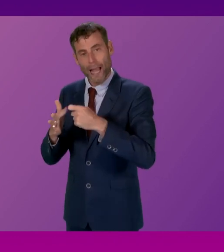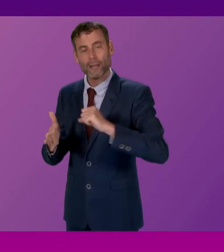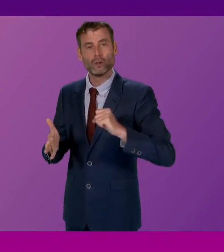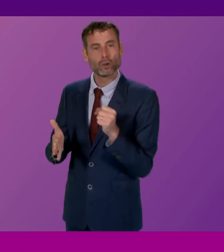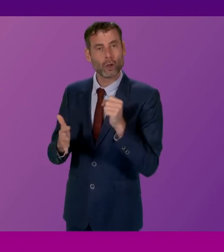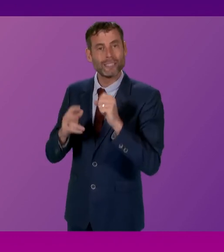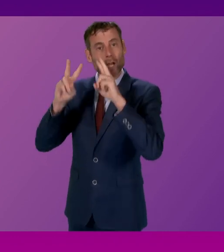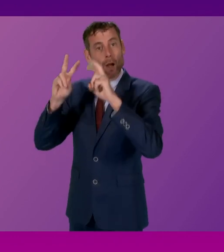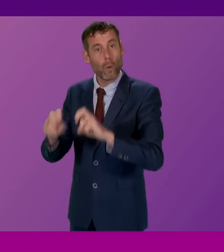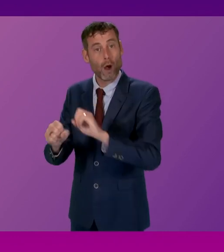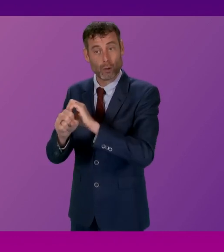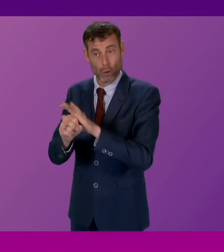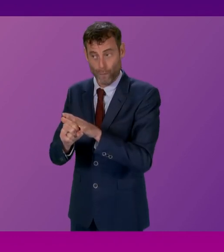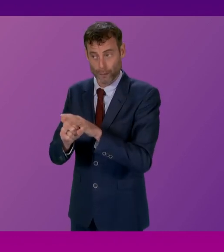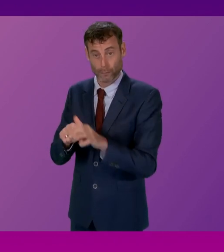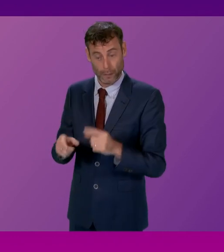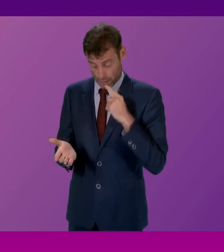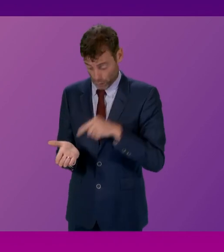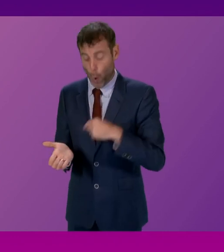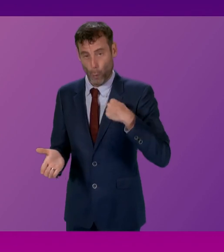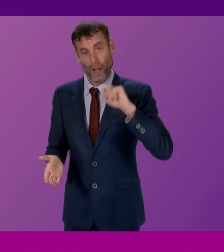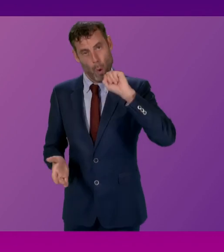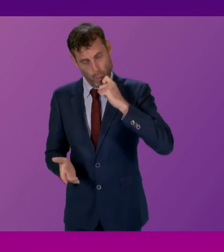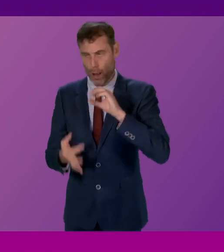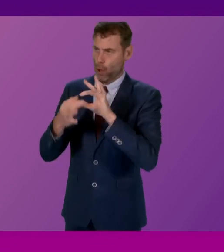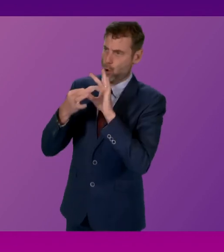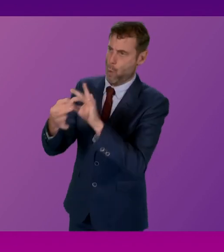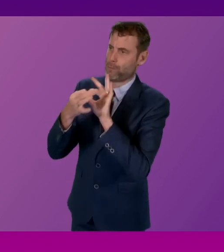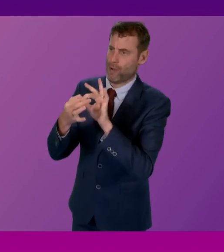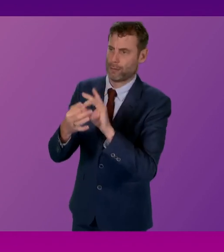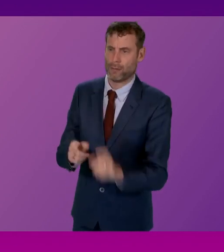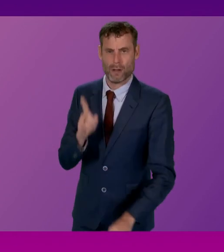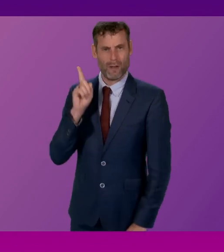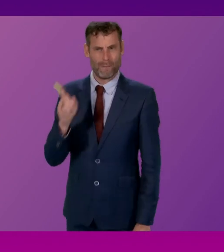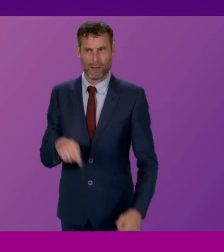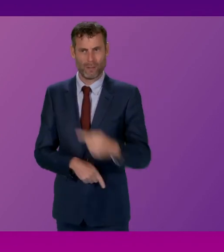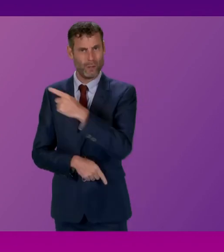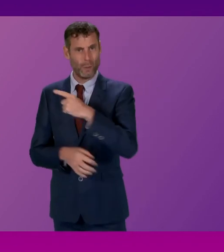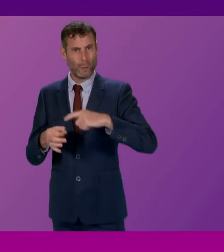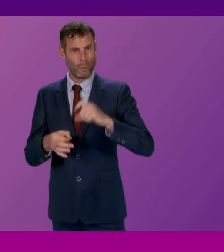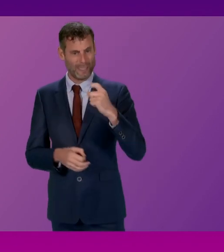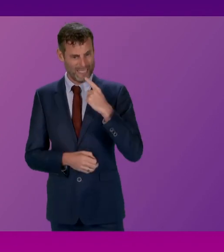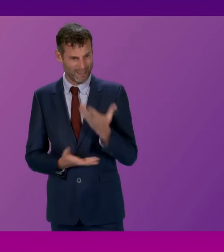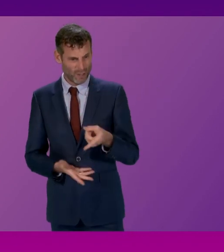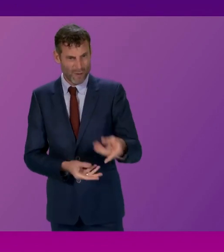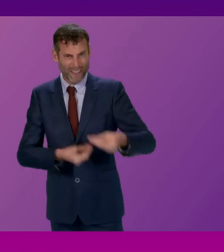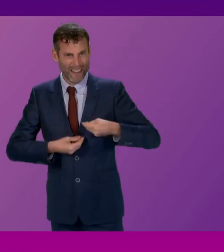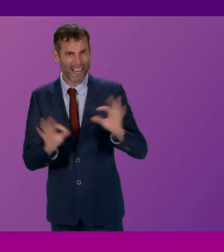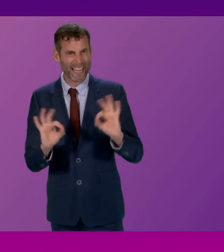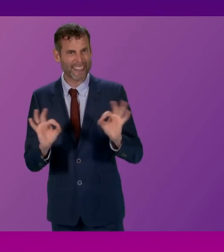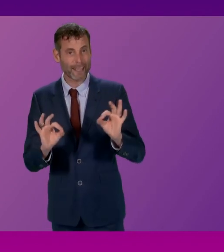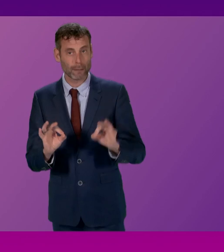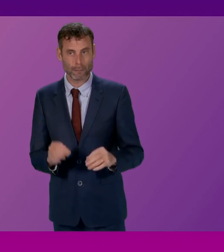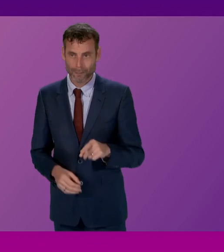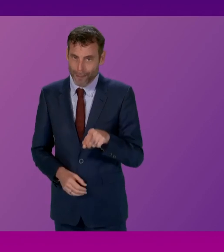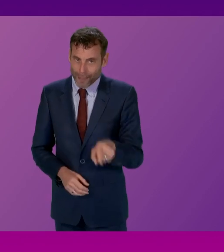which is totally the opposite to what we've heard from Jamie Dawson this morning. SNP members are saying no. The council to the inquiry has